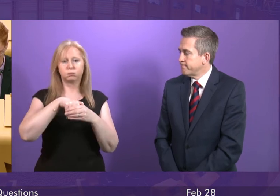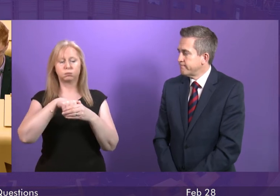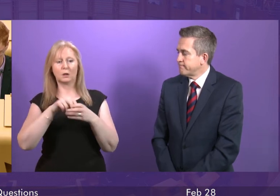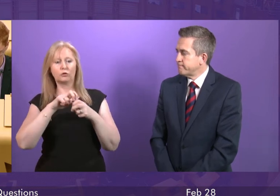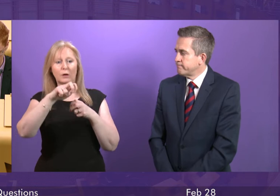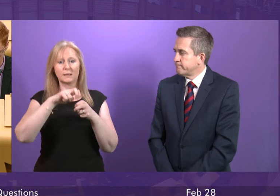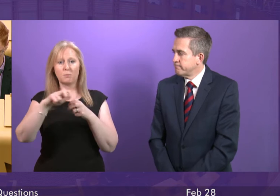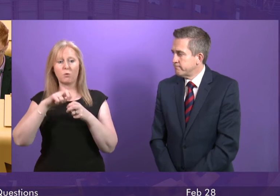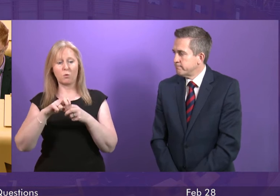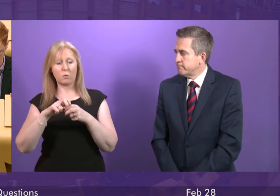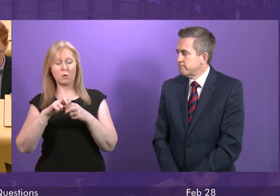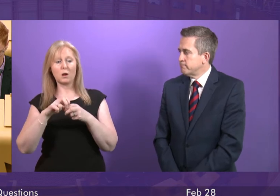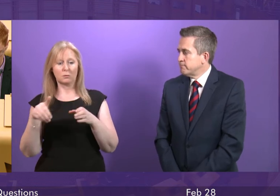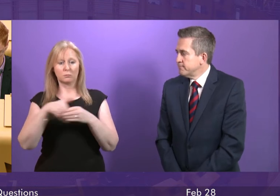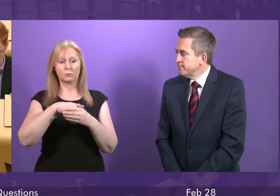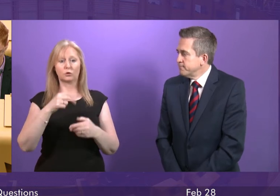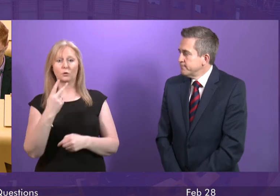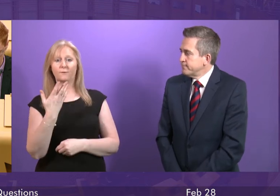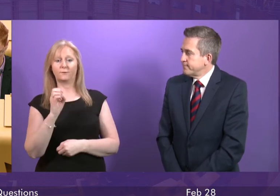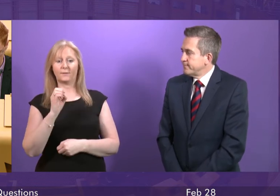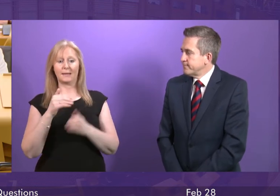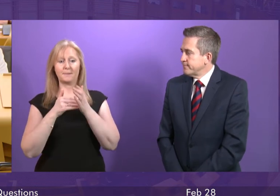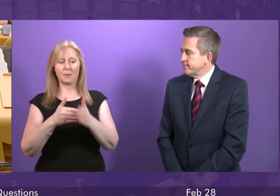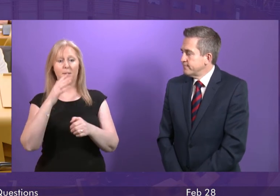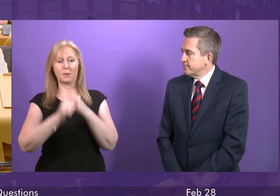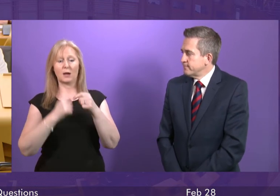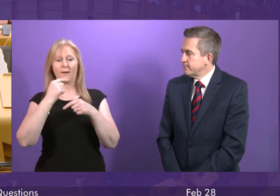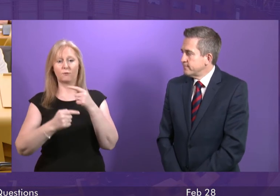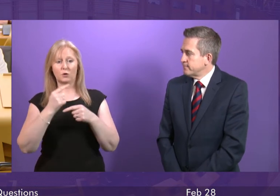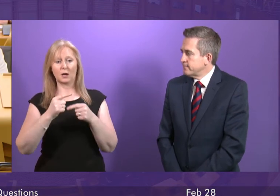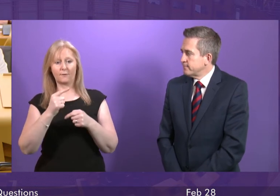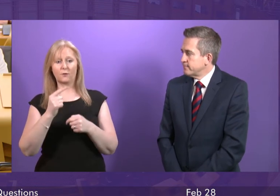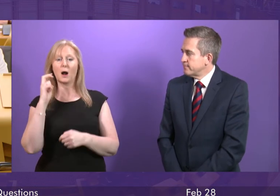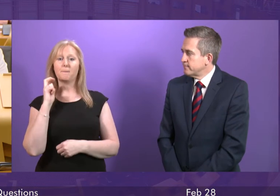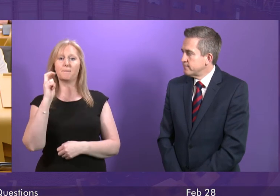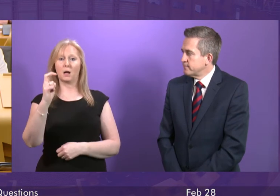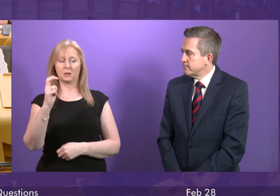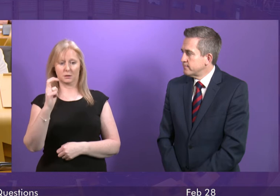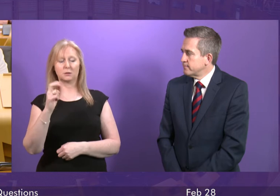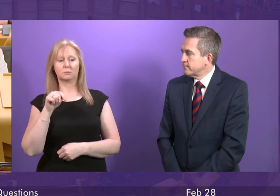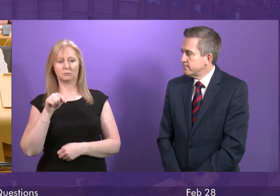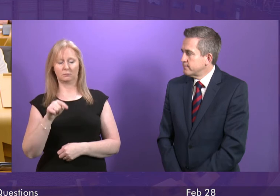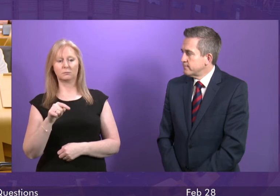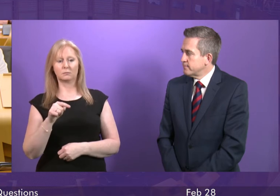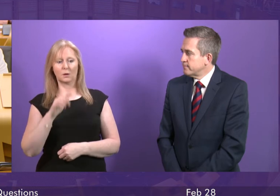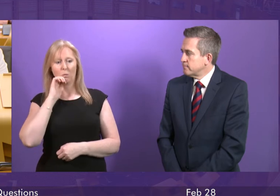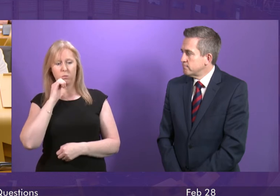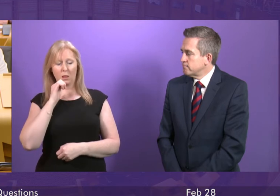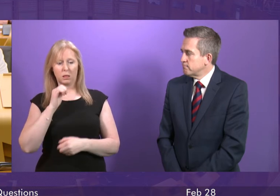£250 million a year to support our bus industry. We will continue to make those interventions